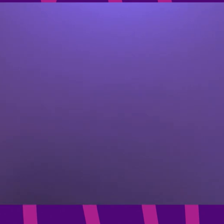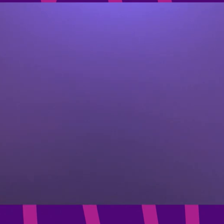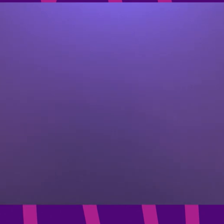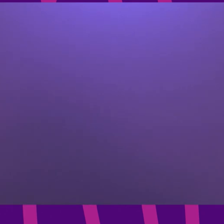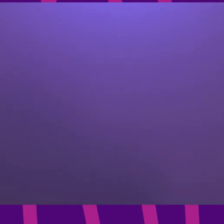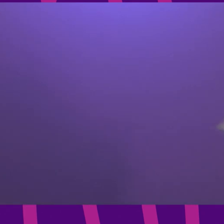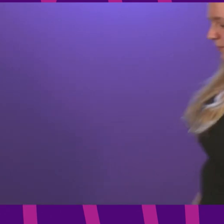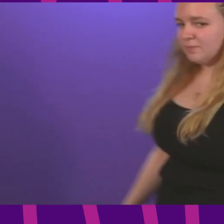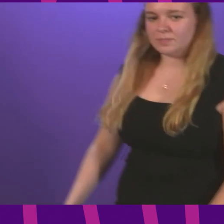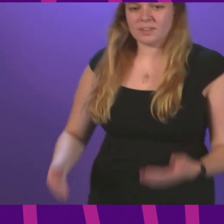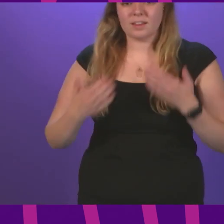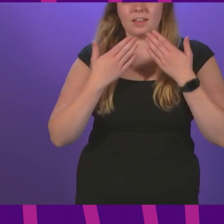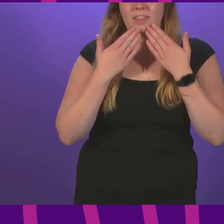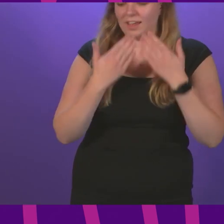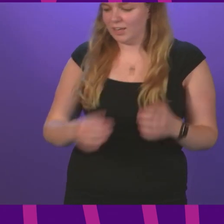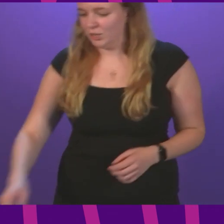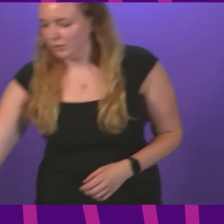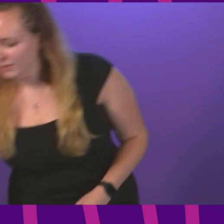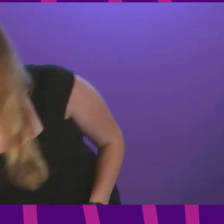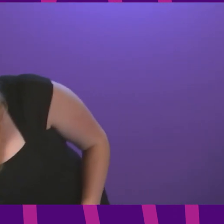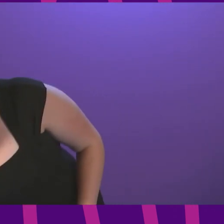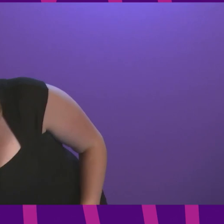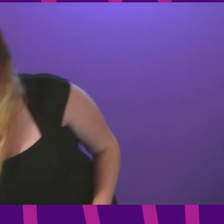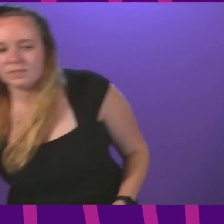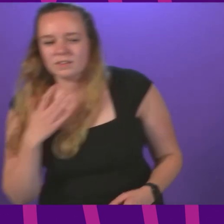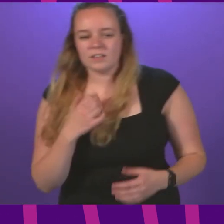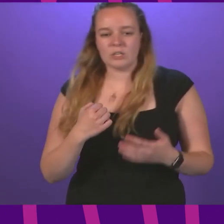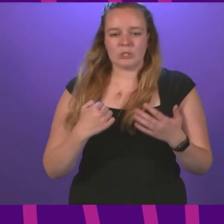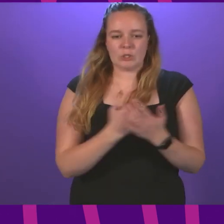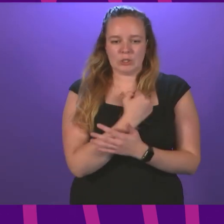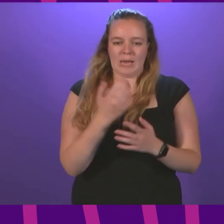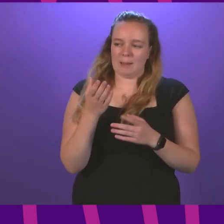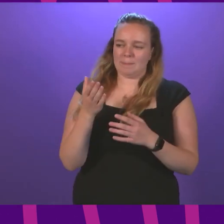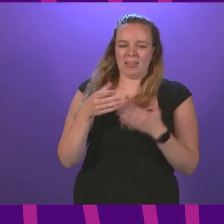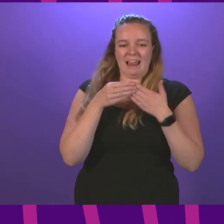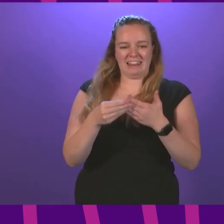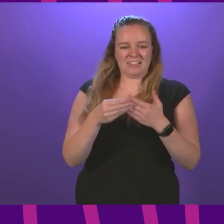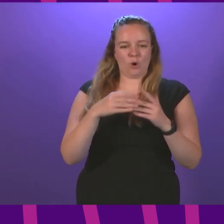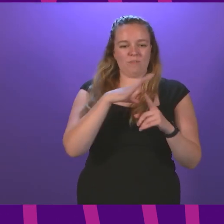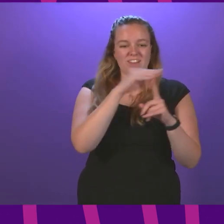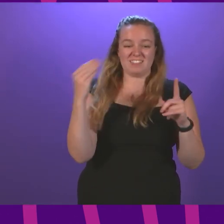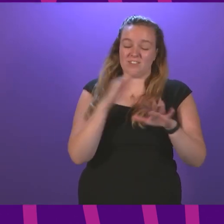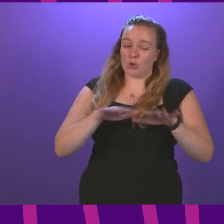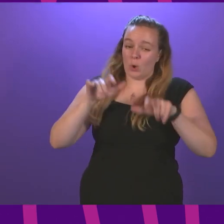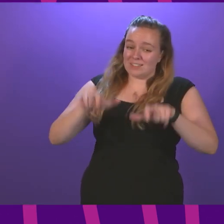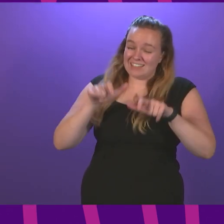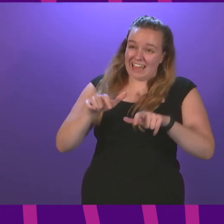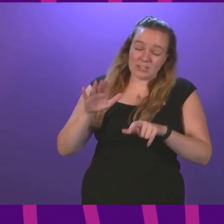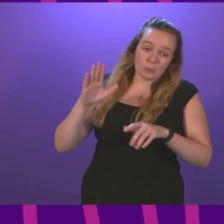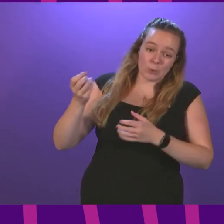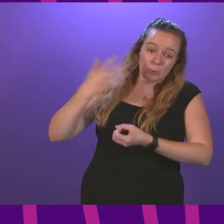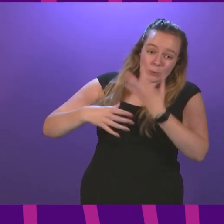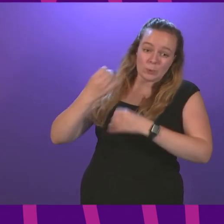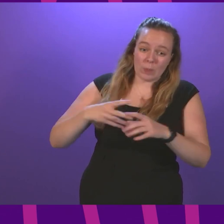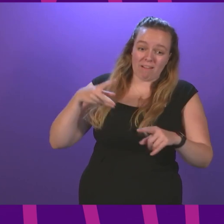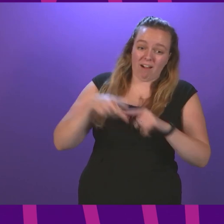Thank you Deputy President Officer. It's a pity the leader of the Scottish Conservatives isn't staying to hear about the concerns about the cut that his